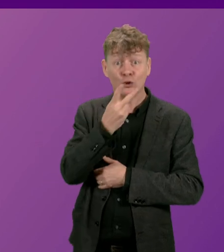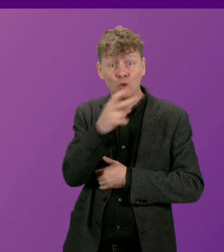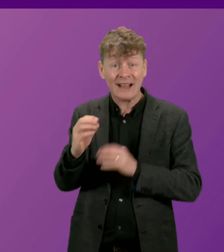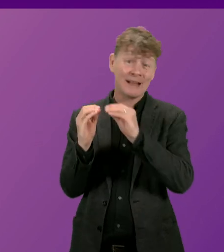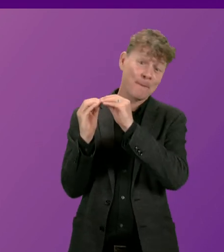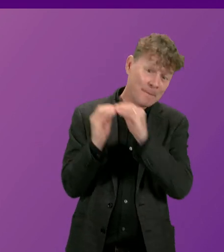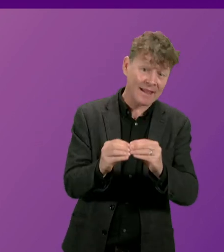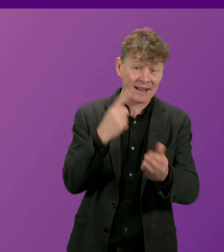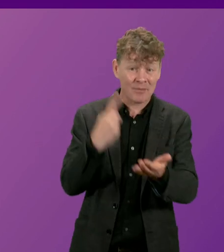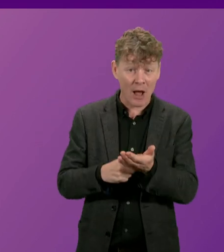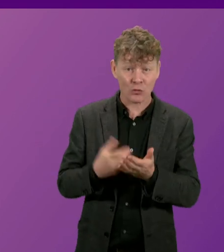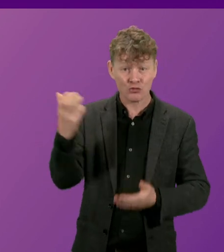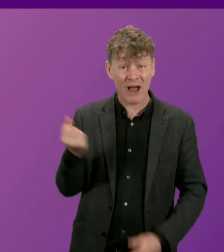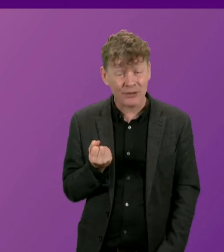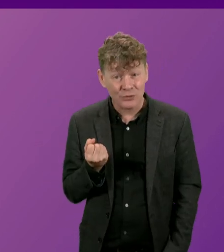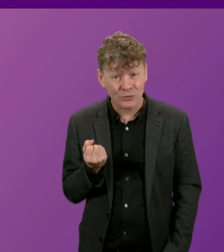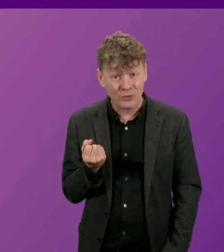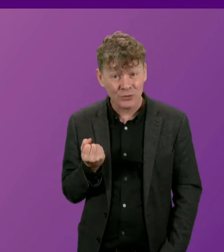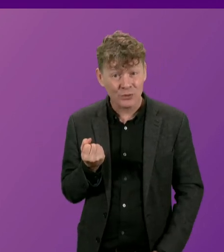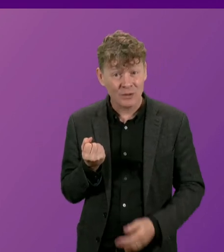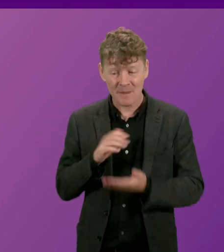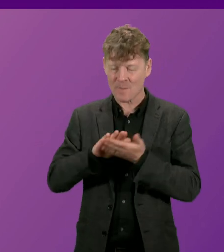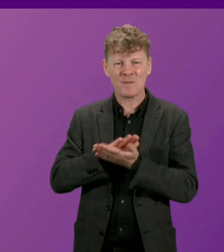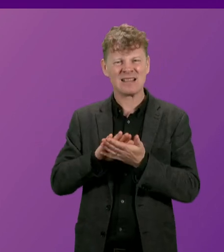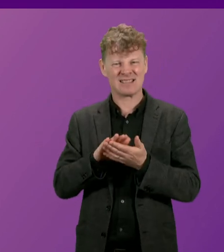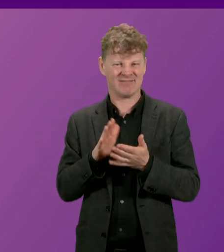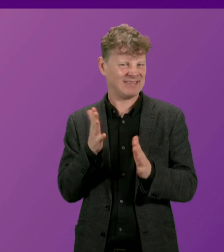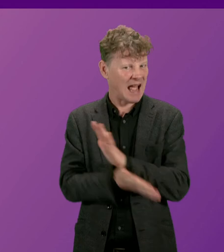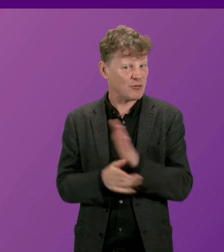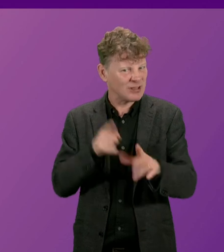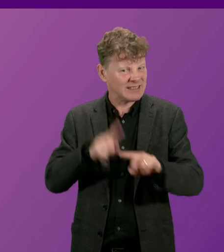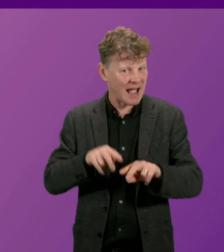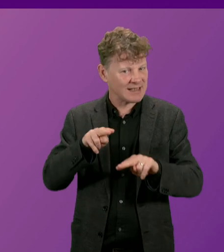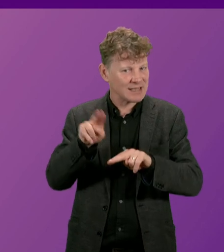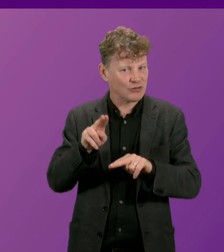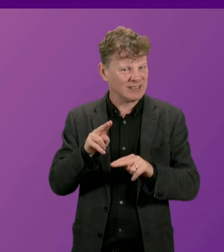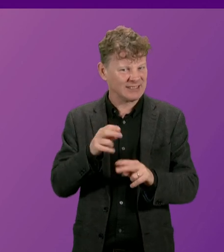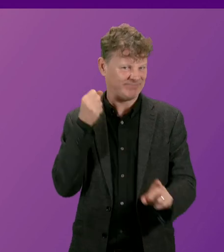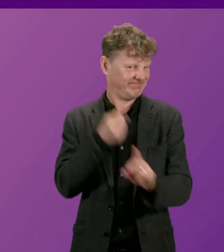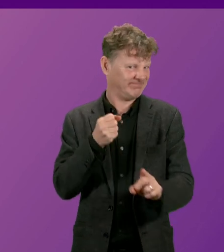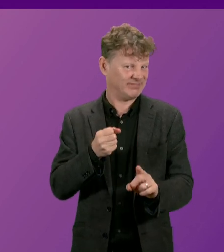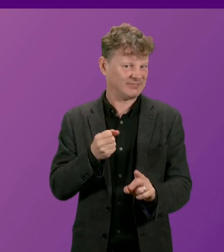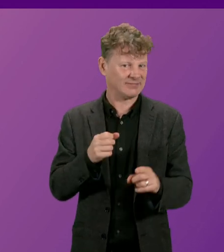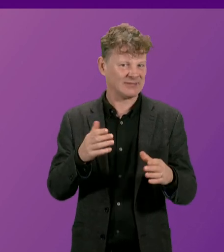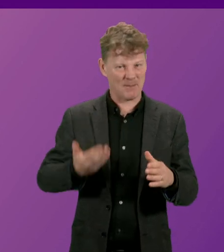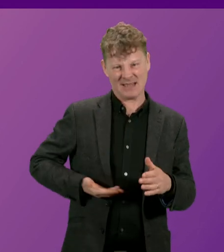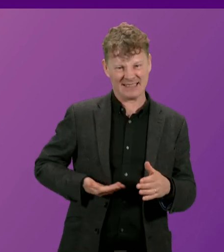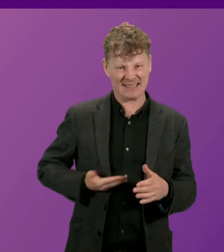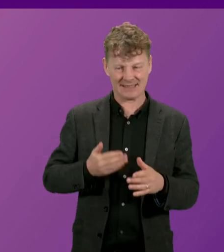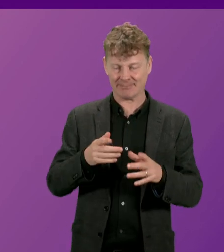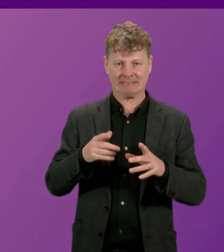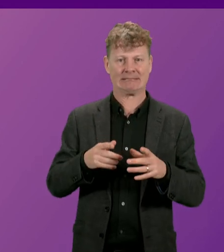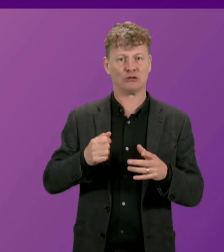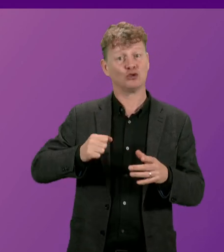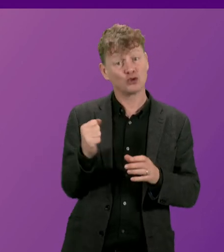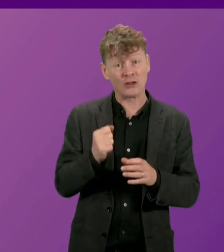worth in revenue and would have avoided some of the damaging tax increases such as the one that is going to undermine the competitiveness of